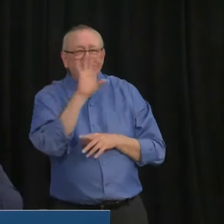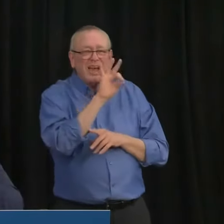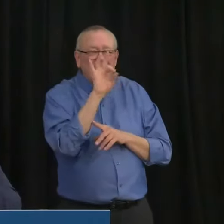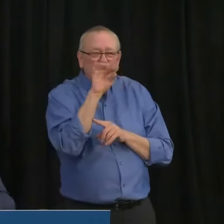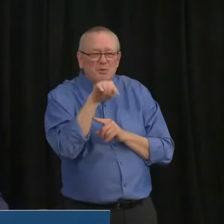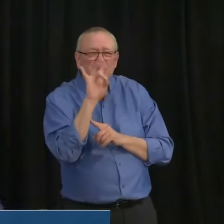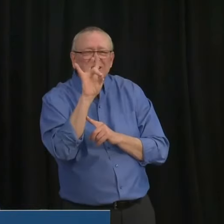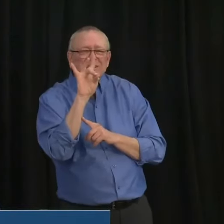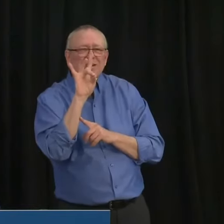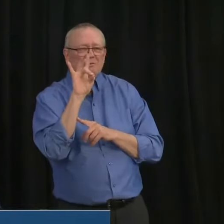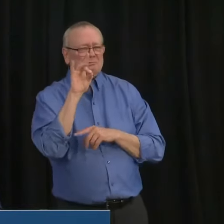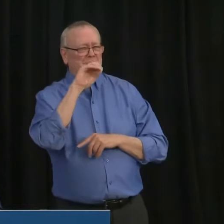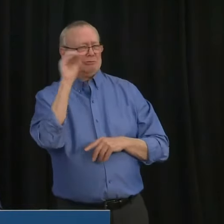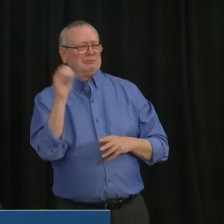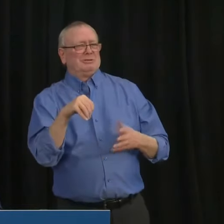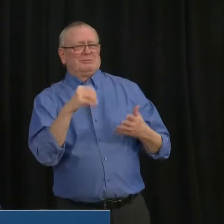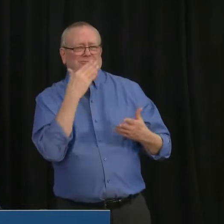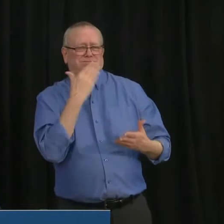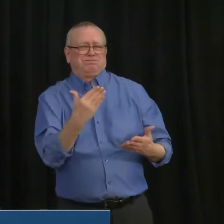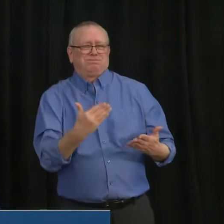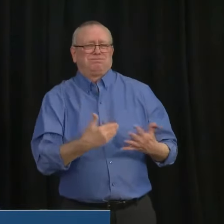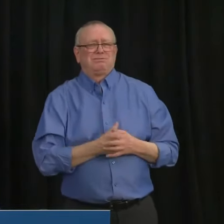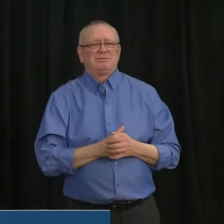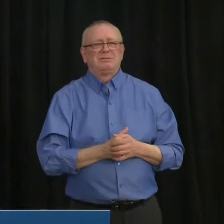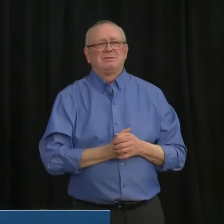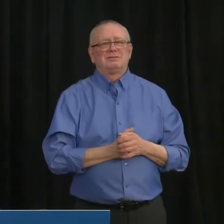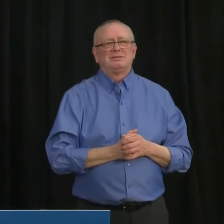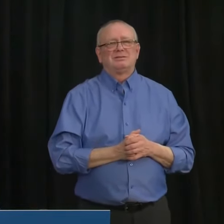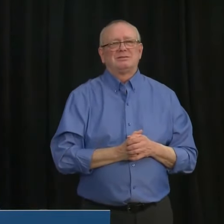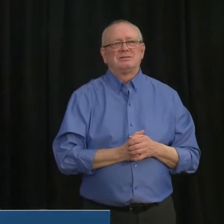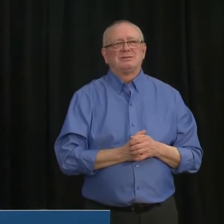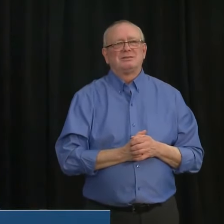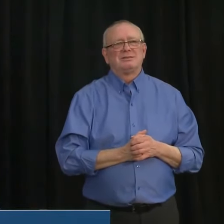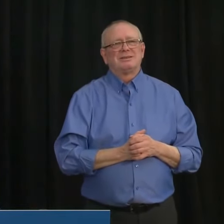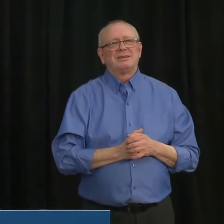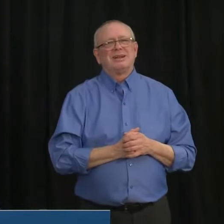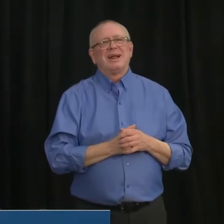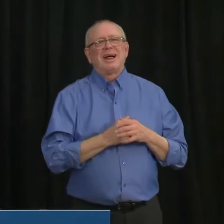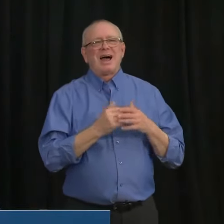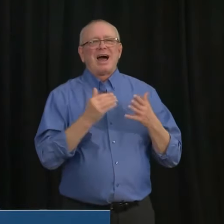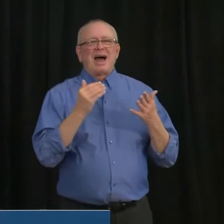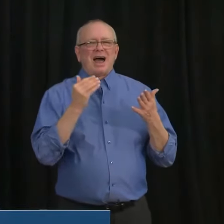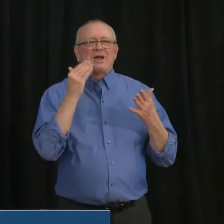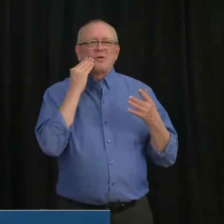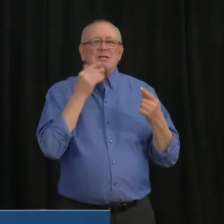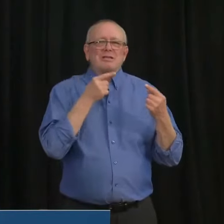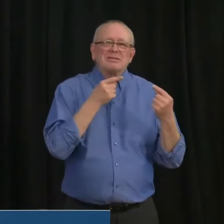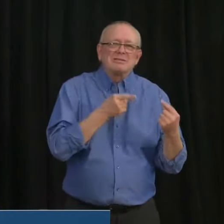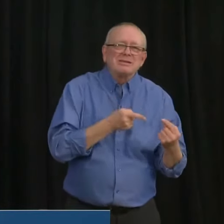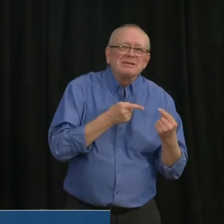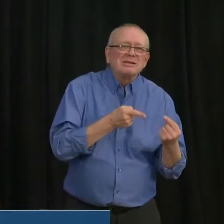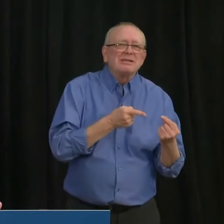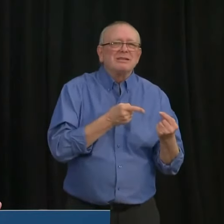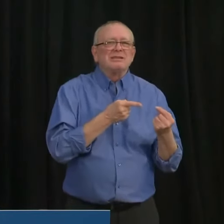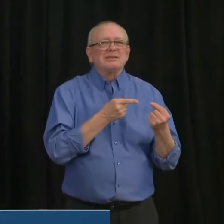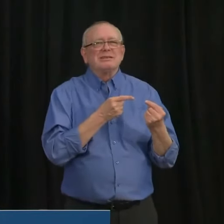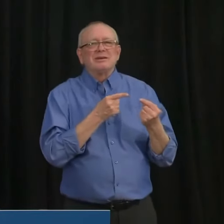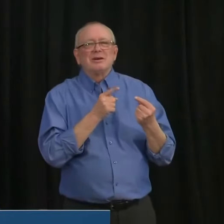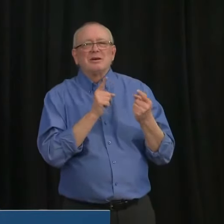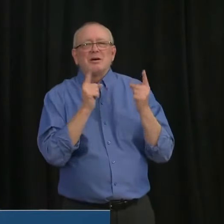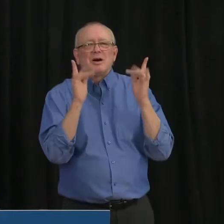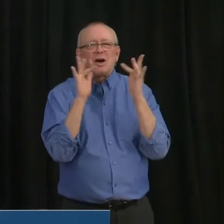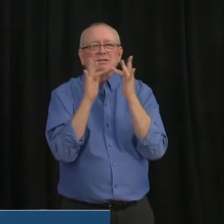the, uh, challenges with our contract tracing system that started about three weeks ago, we had to that point